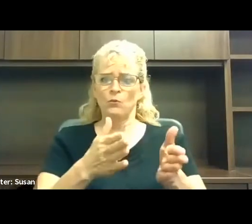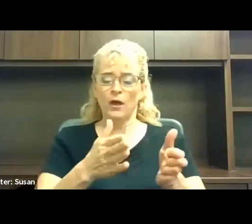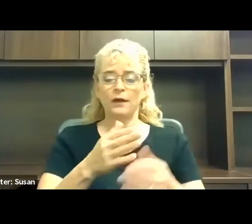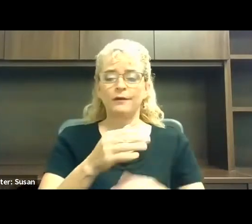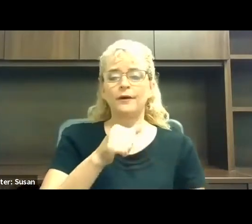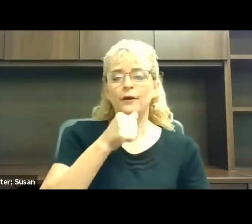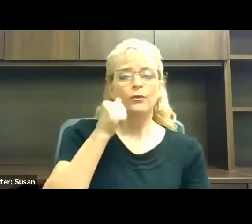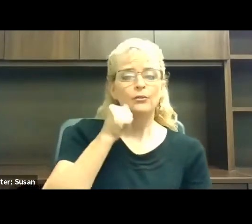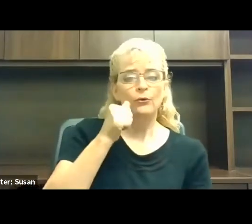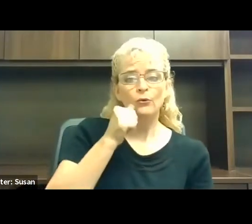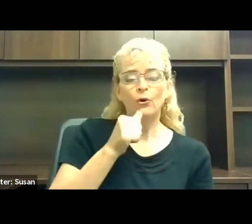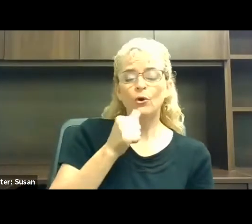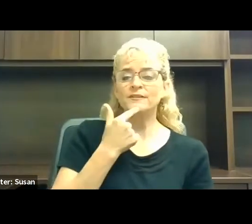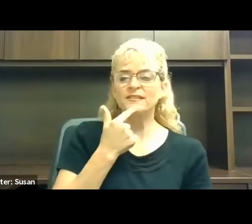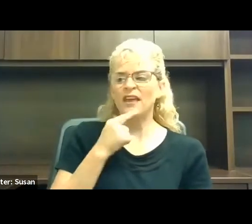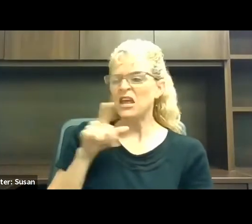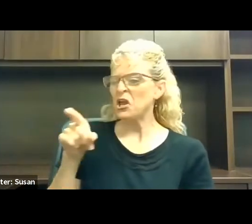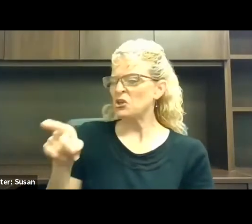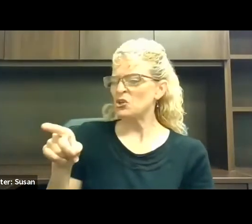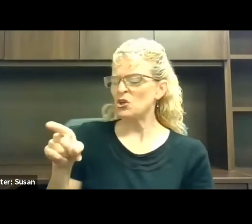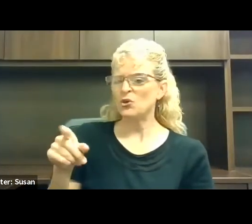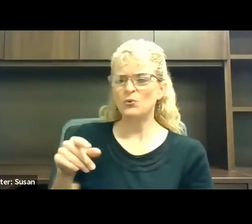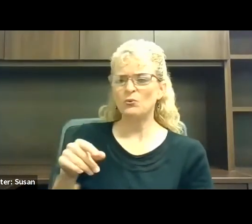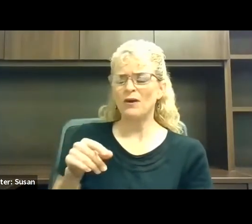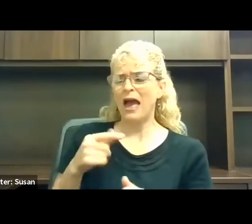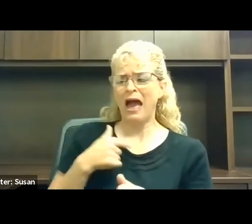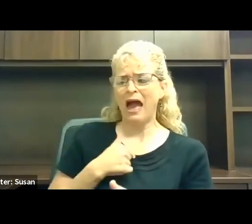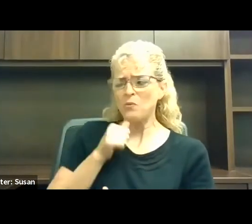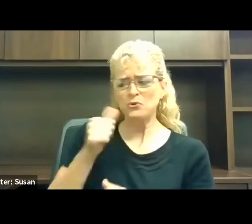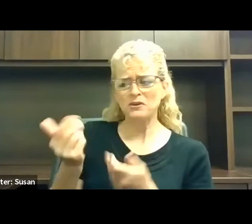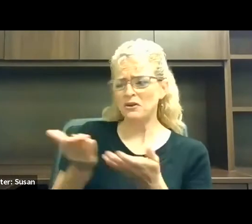You're the most disgusting looking thing I've ever seen in my life.